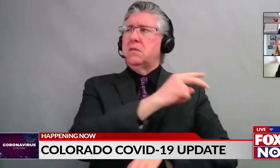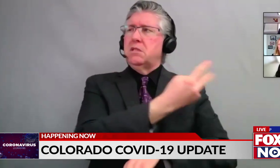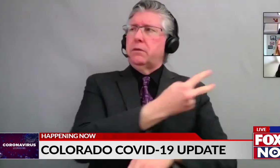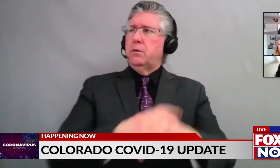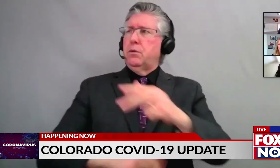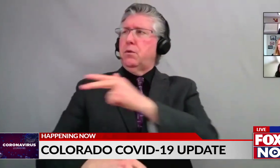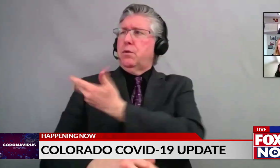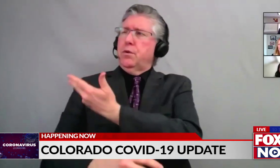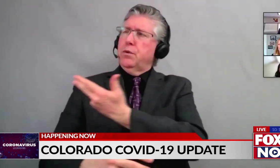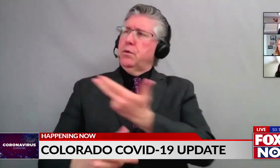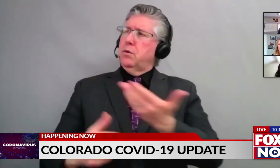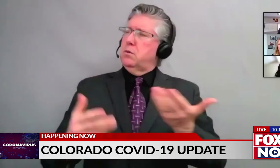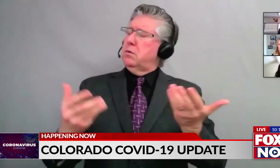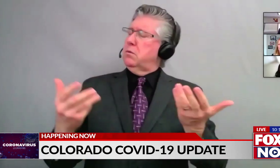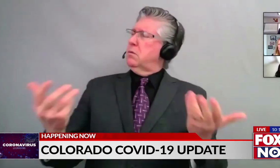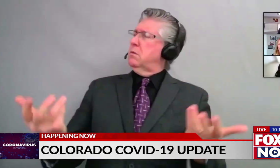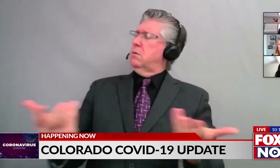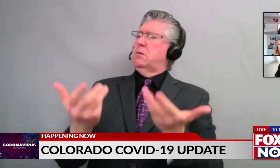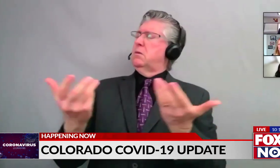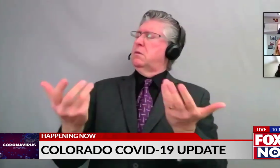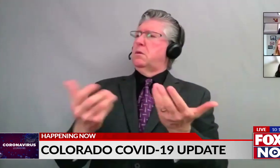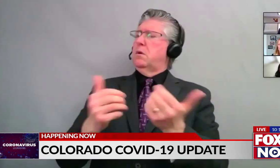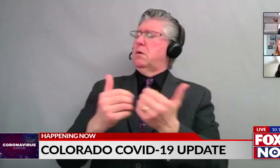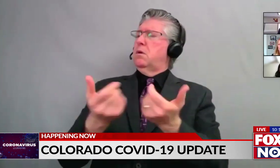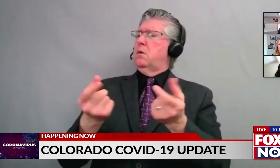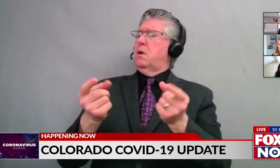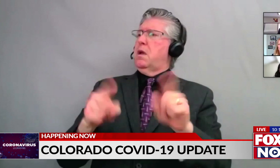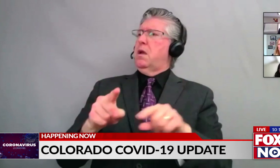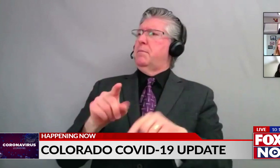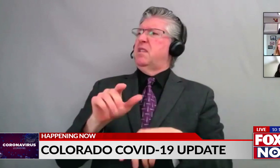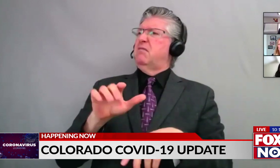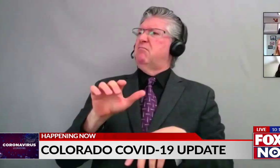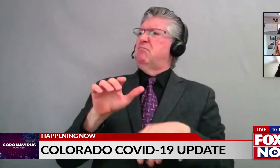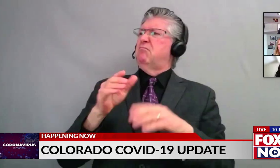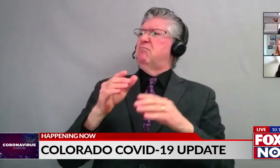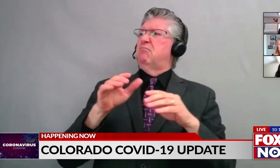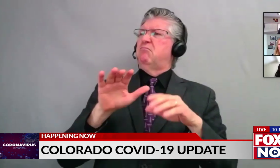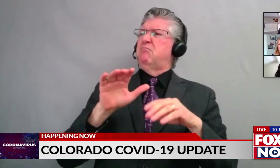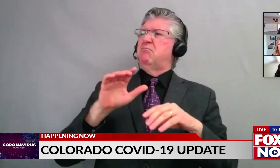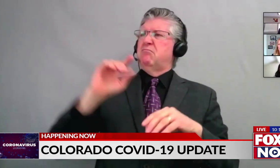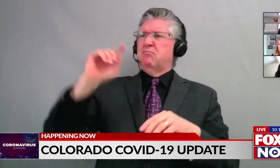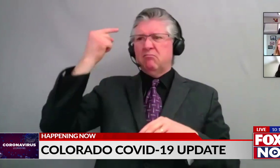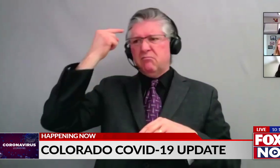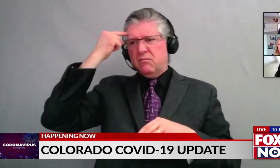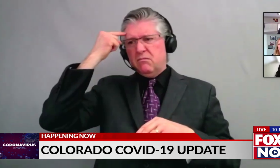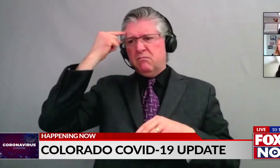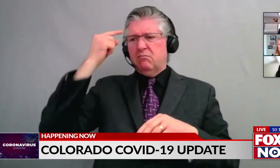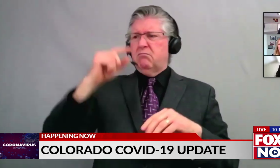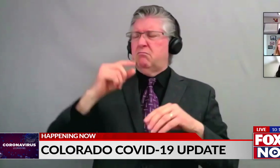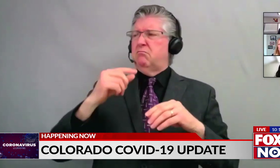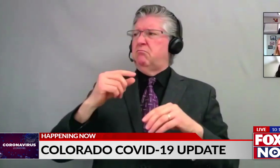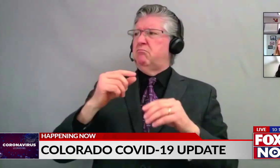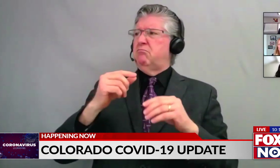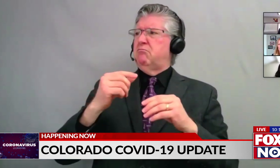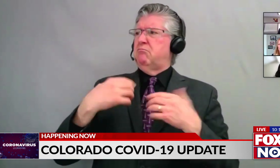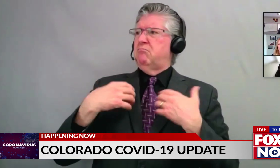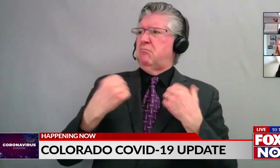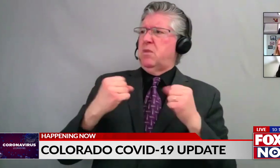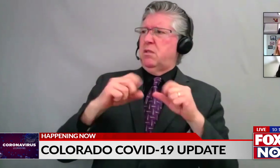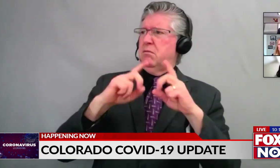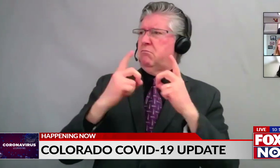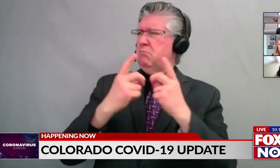part of public health to get that population boosted at a level that would have protected them during the last week?